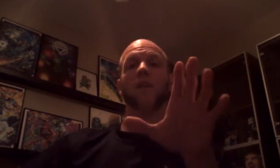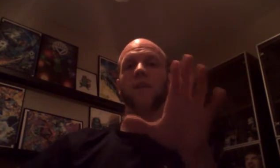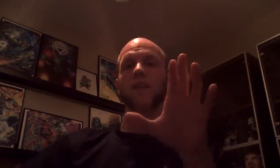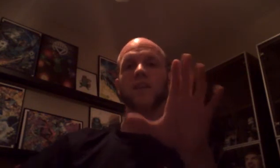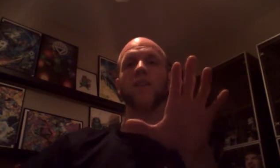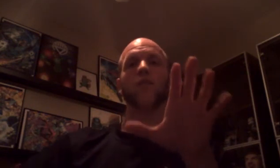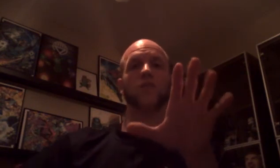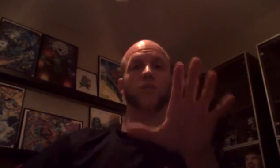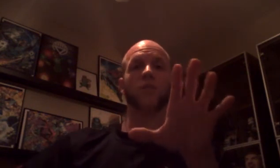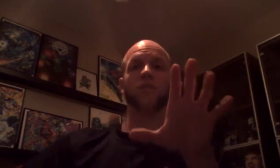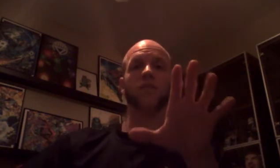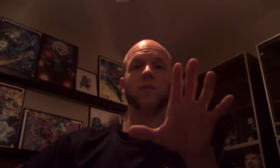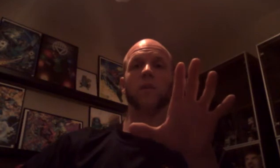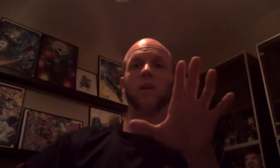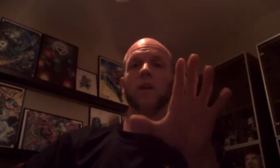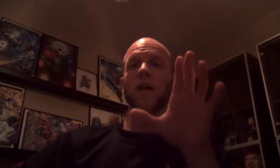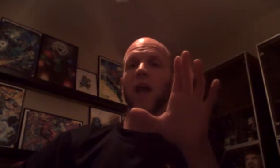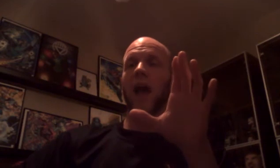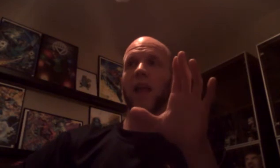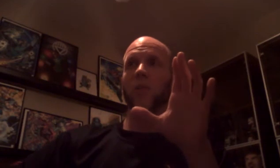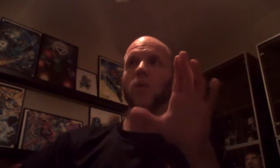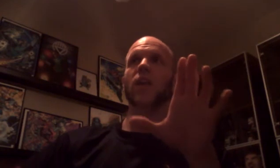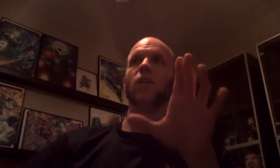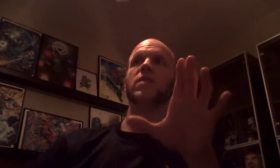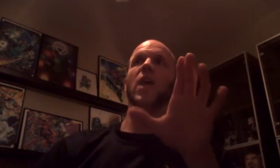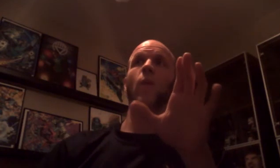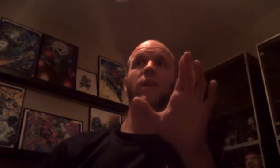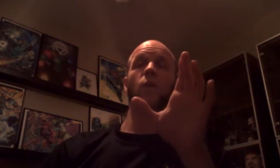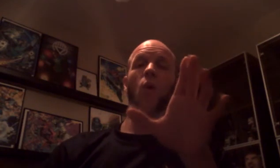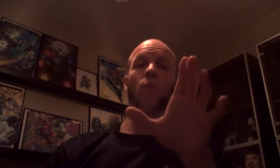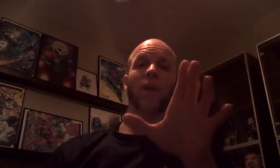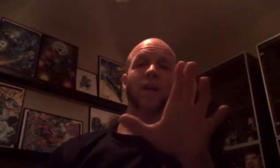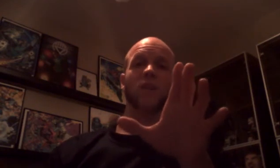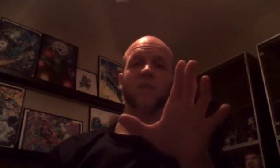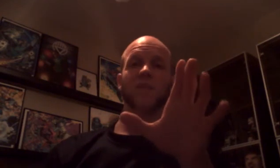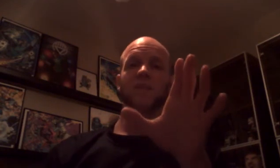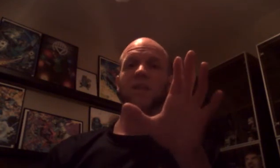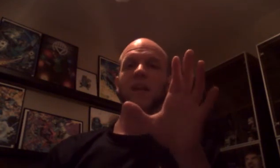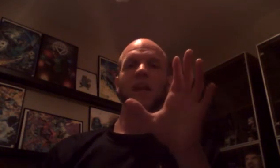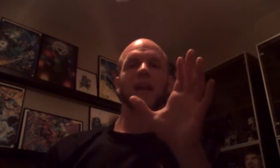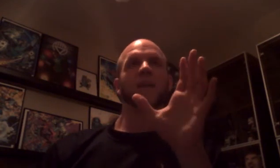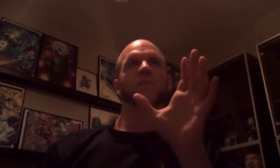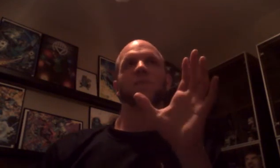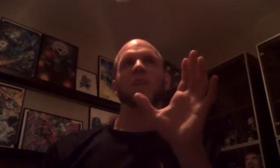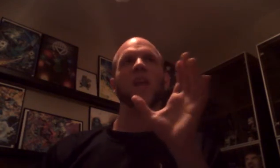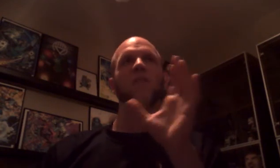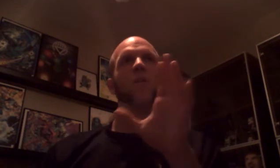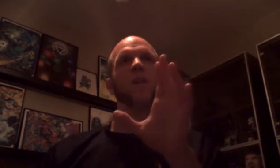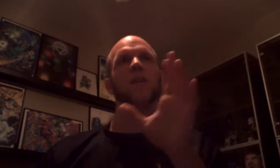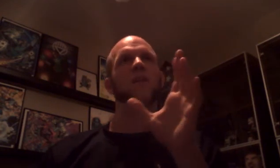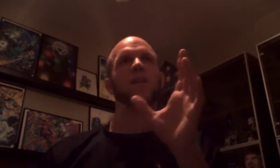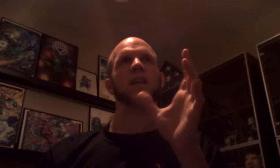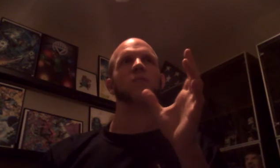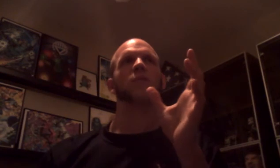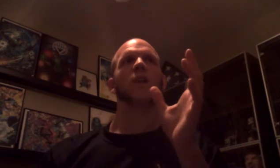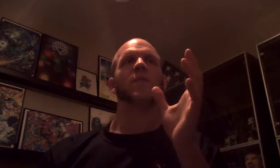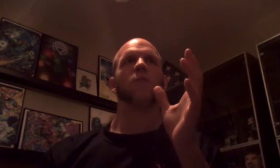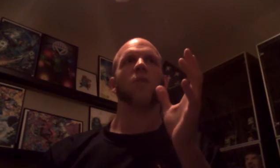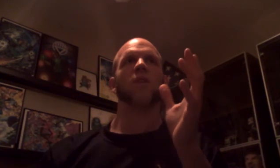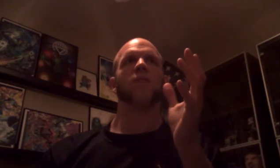A very different sort of film. I can really understand why I did horrible box office. Because if you went there thinking this was going to be more of